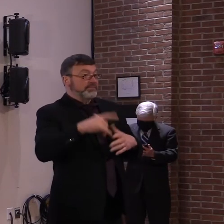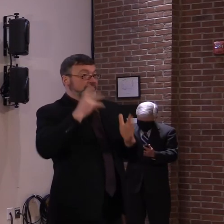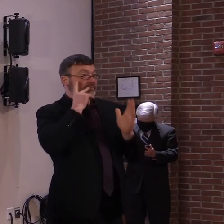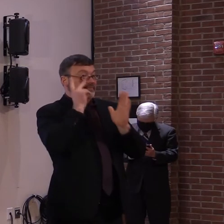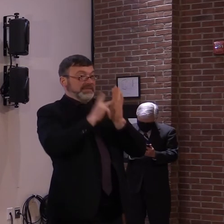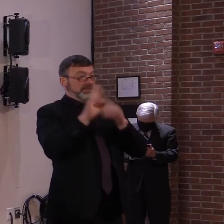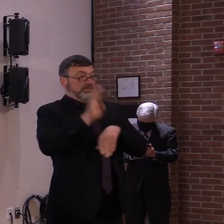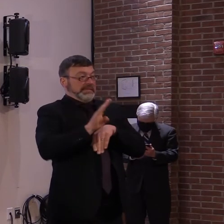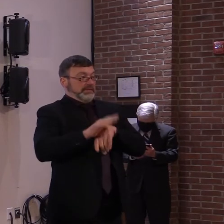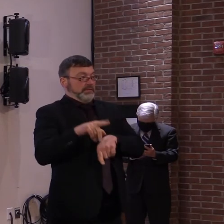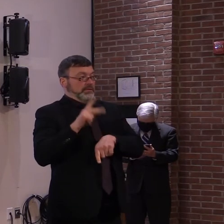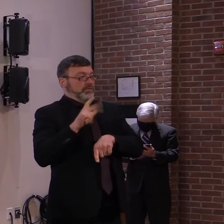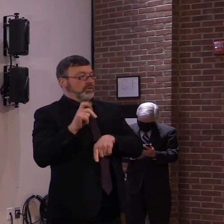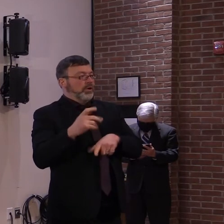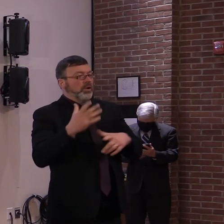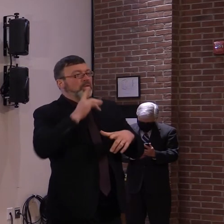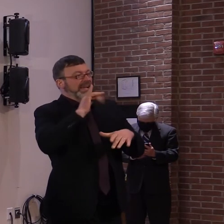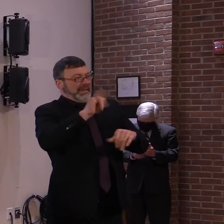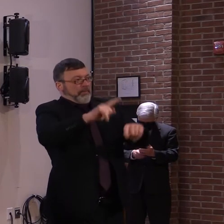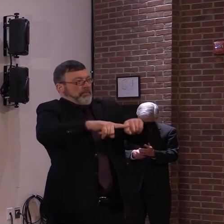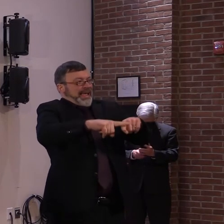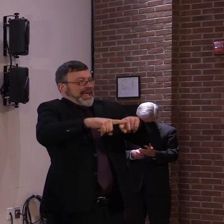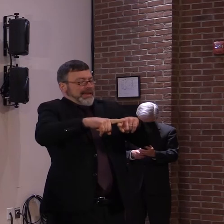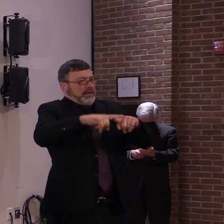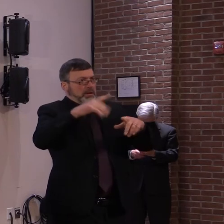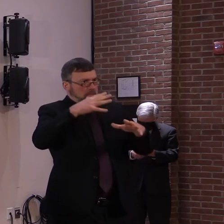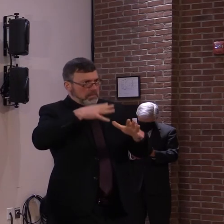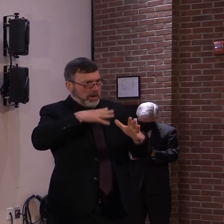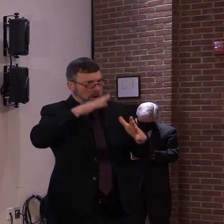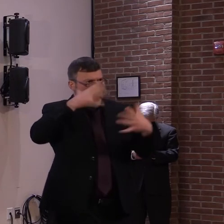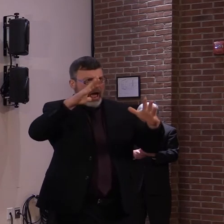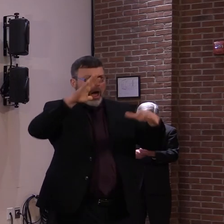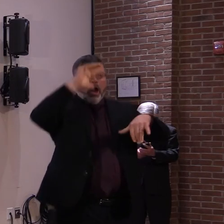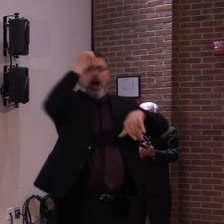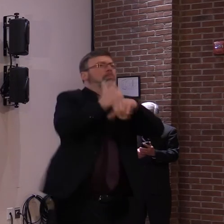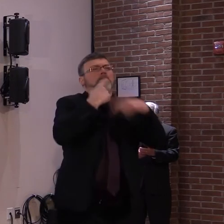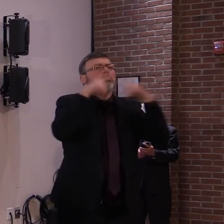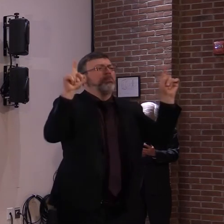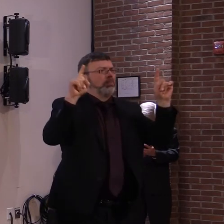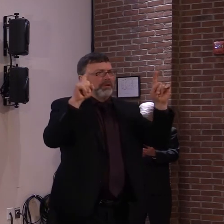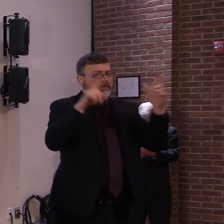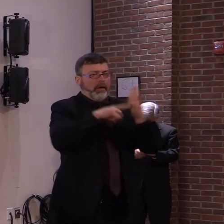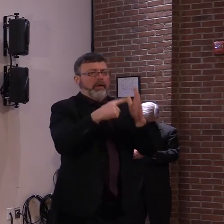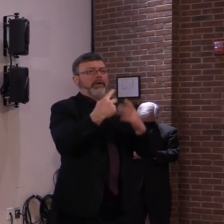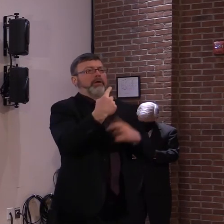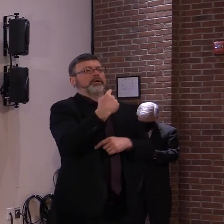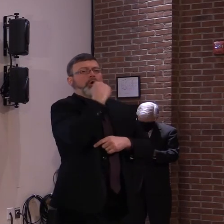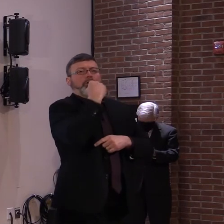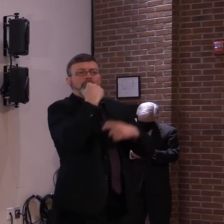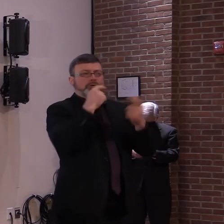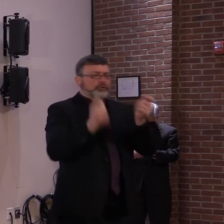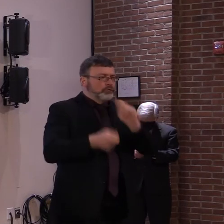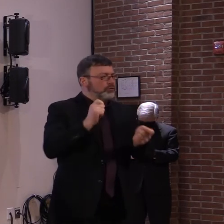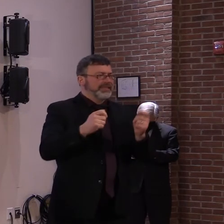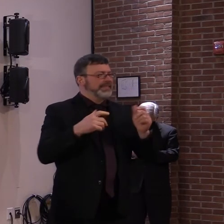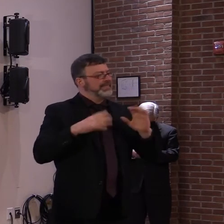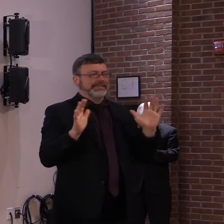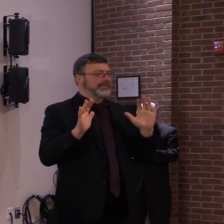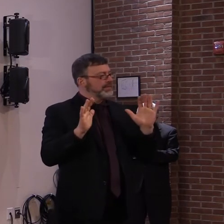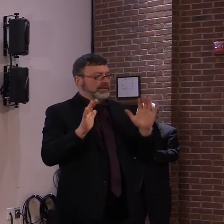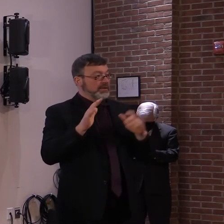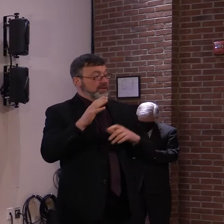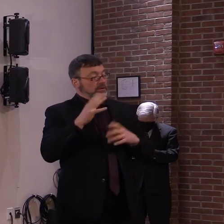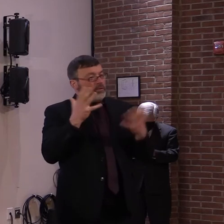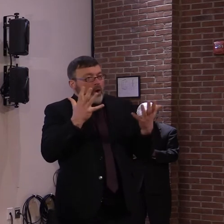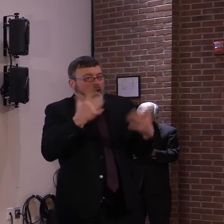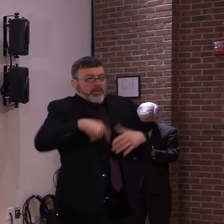hard number on that because everything is so fluid right now. Folks are trying to just do the best they can. Getting the kids